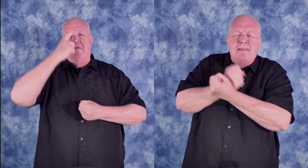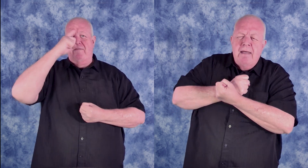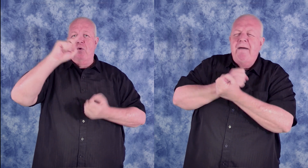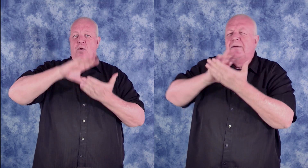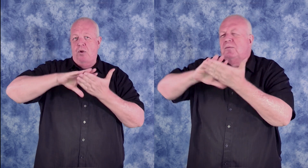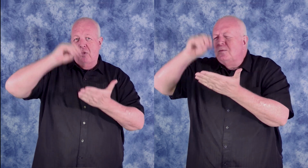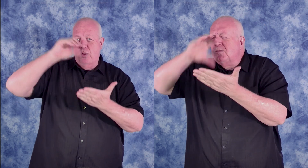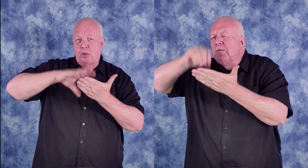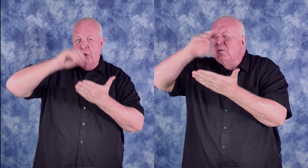love for learning.